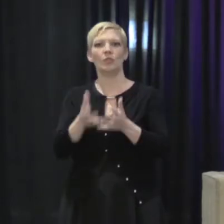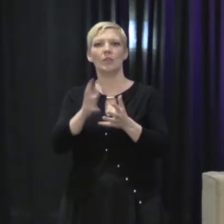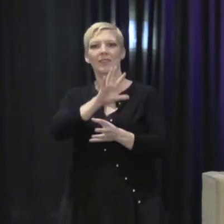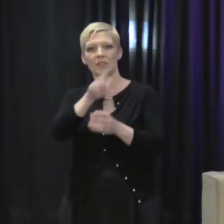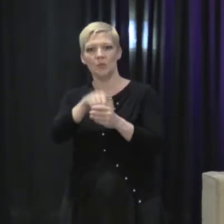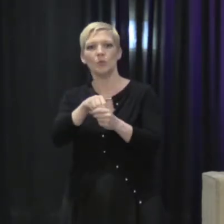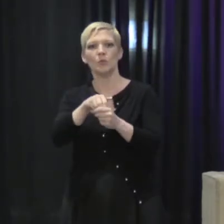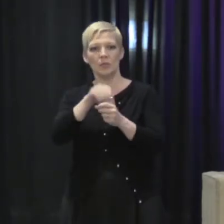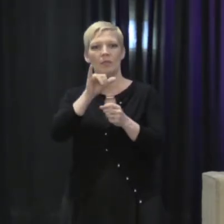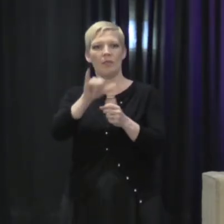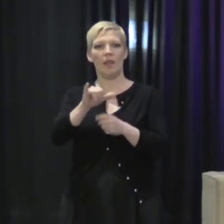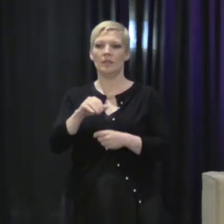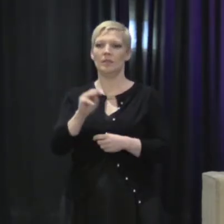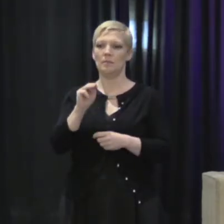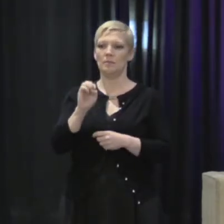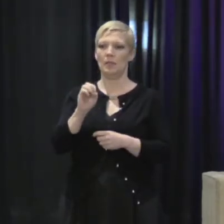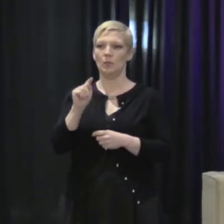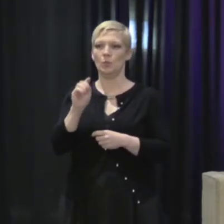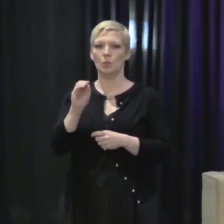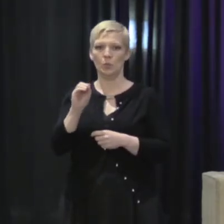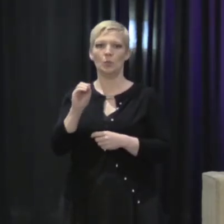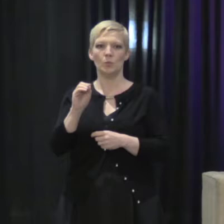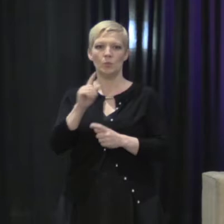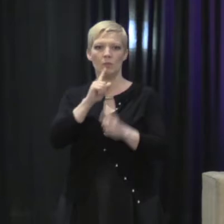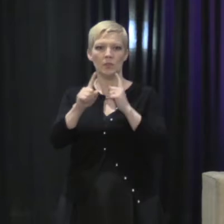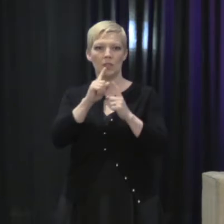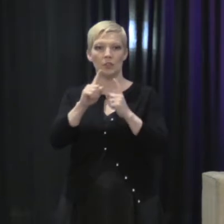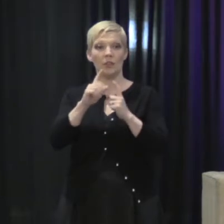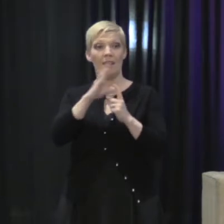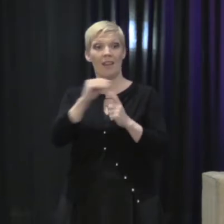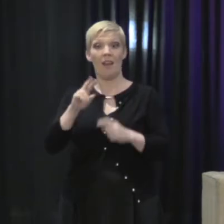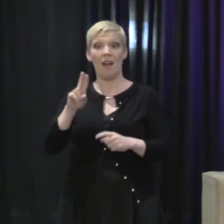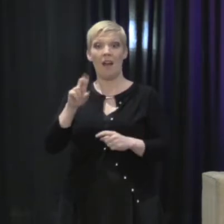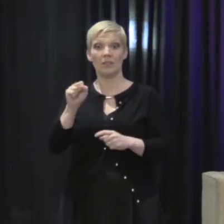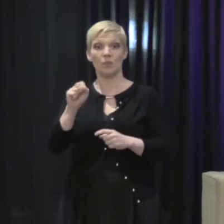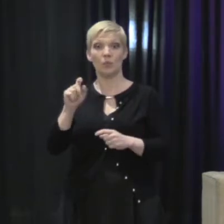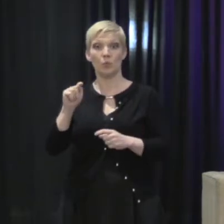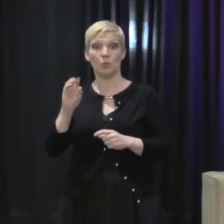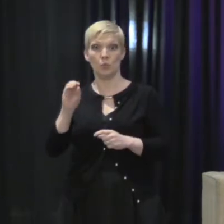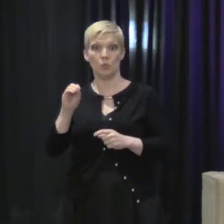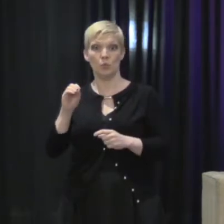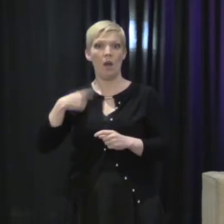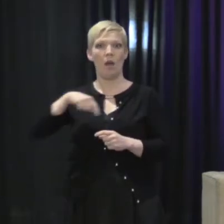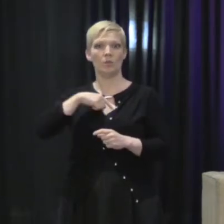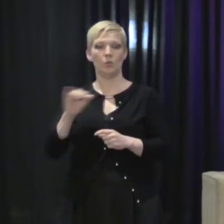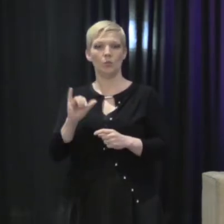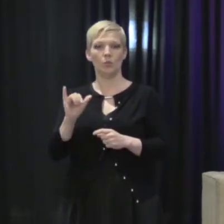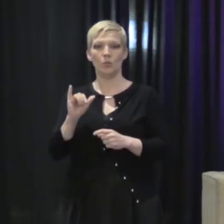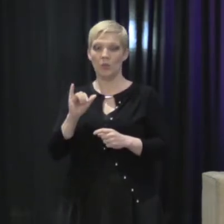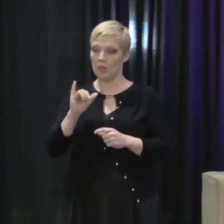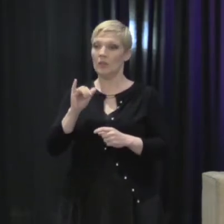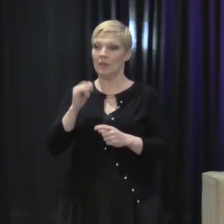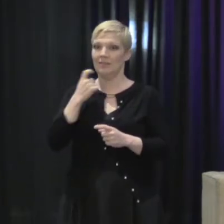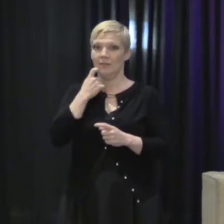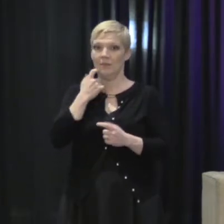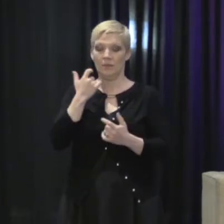conversation. The us too conversation that has happened this week with the Ohio State wrestling